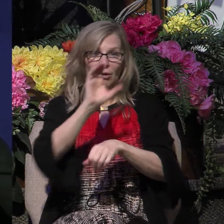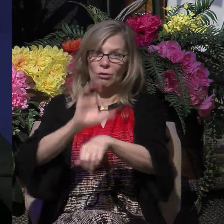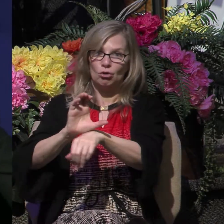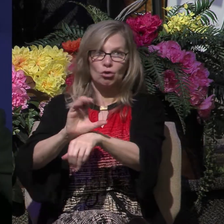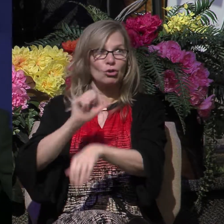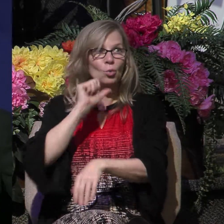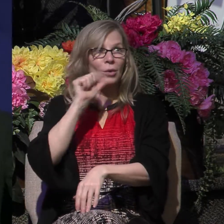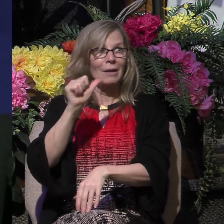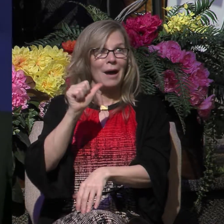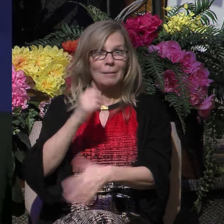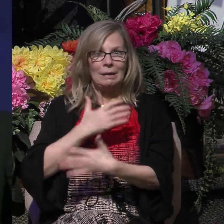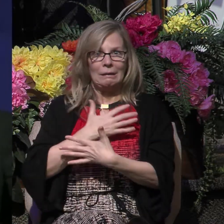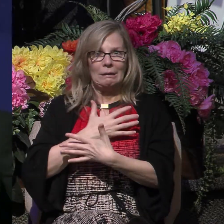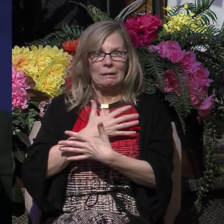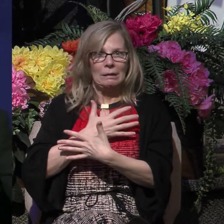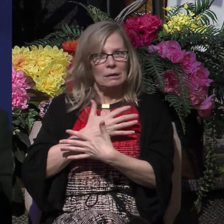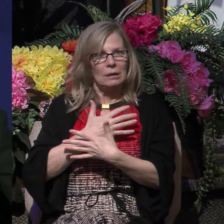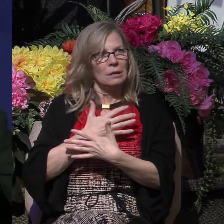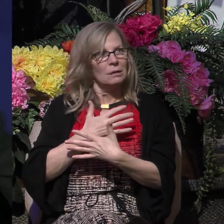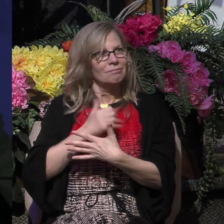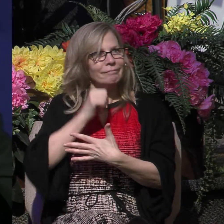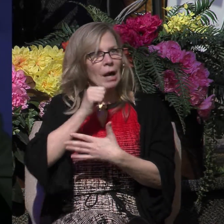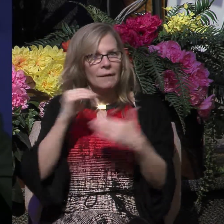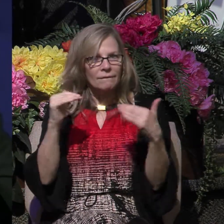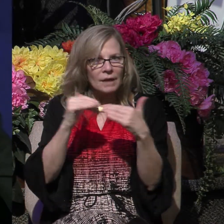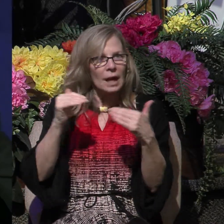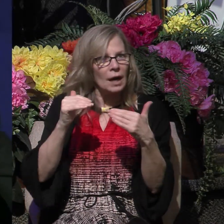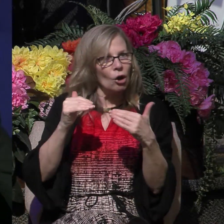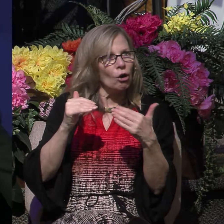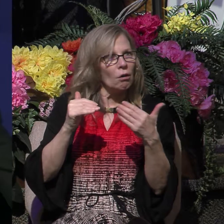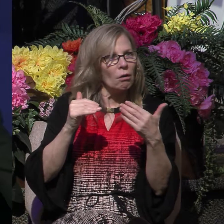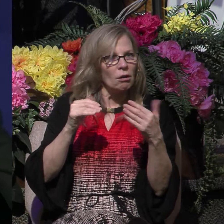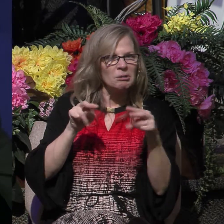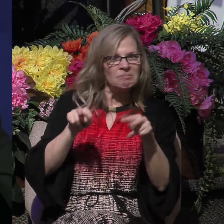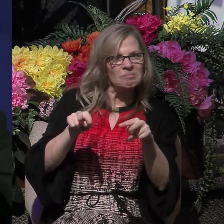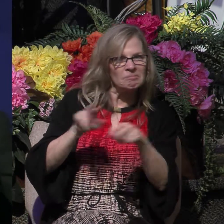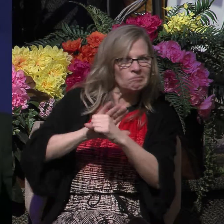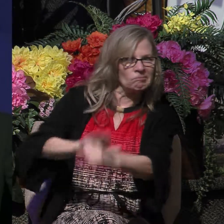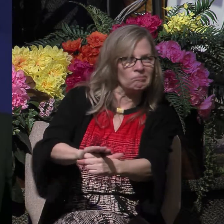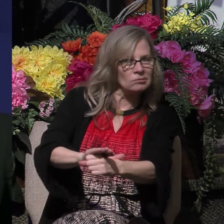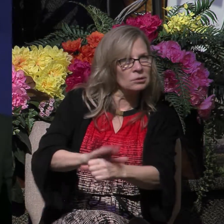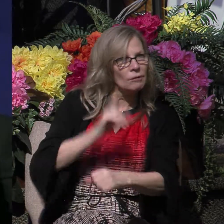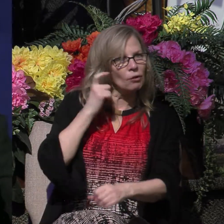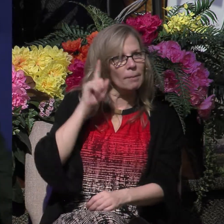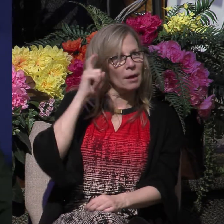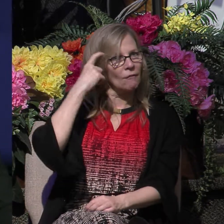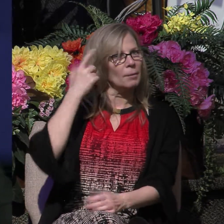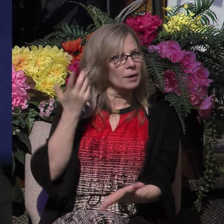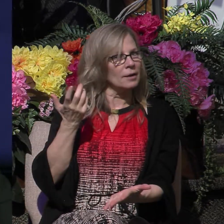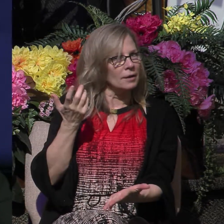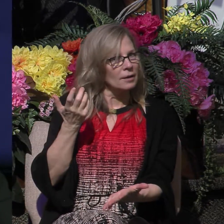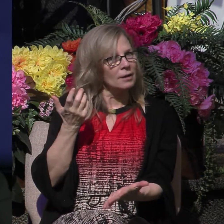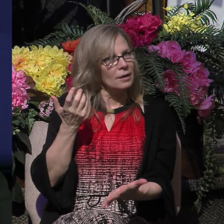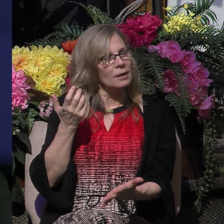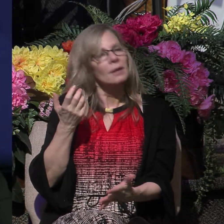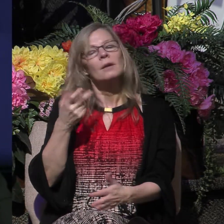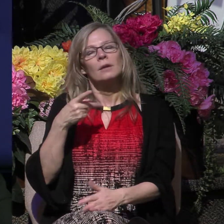subject to any unjust treatment from these government officials. So he